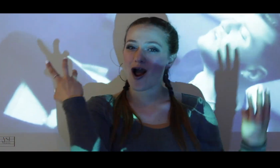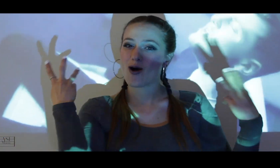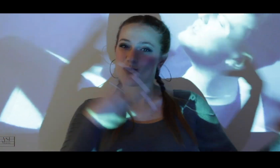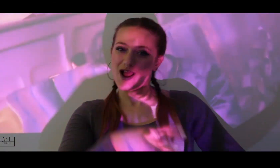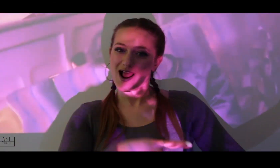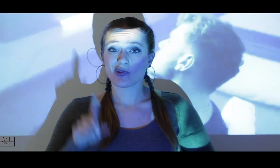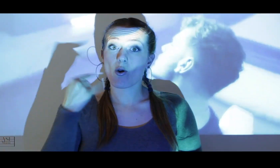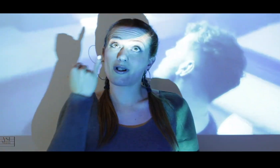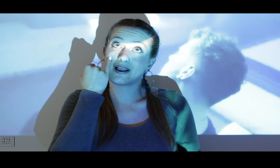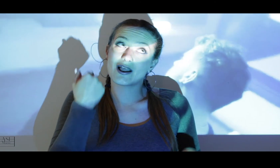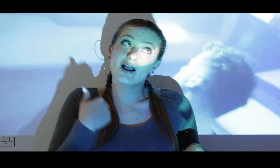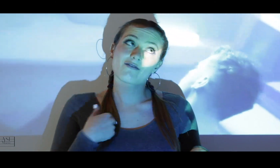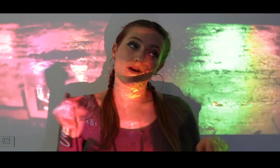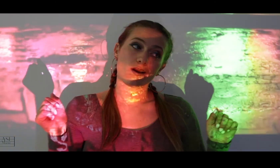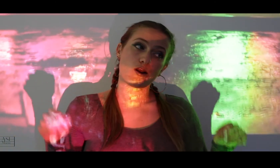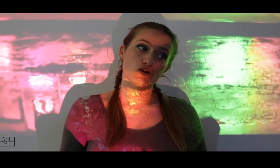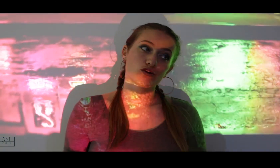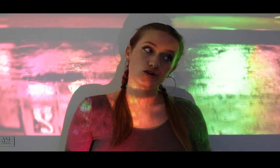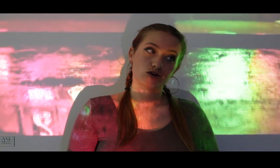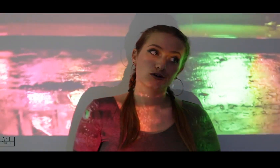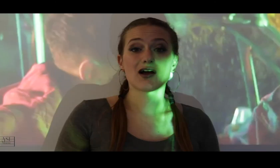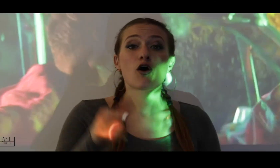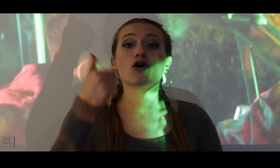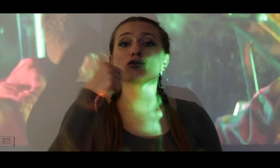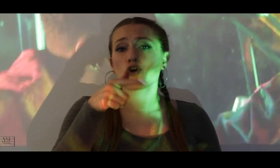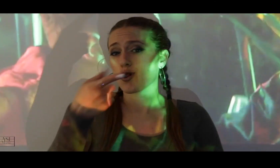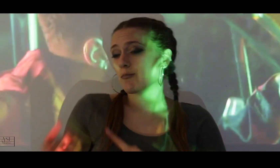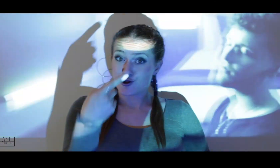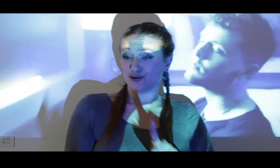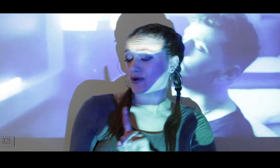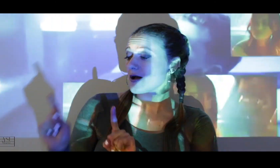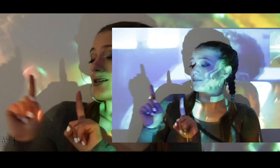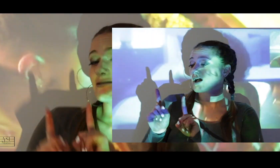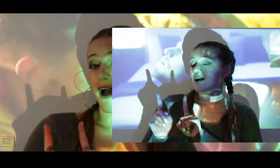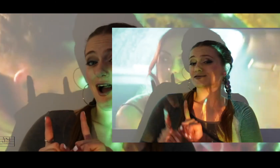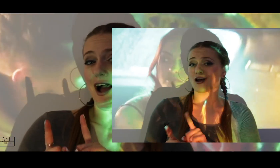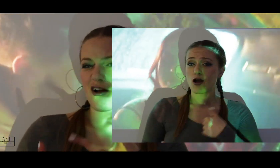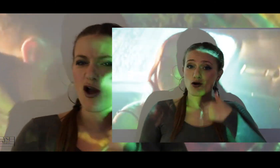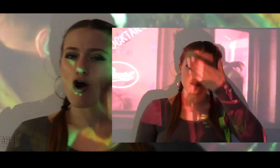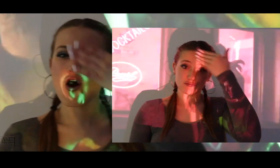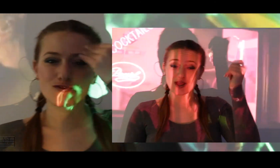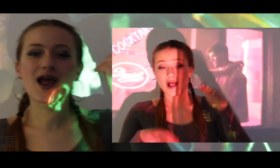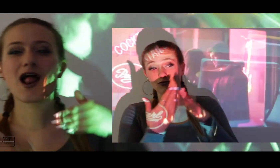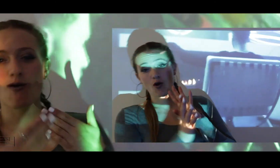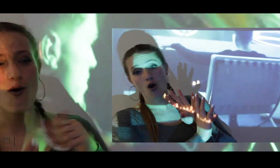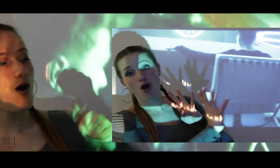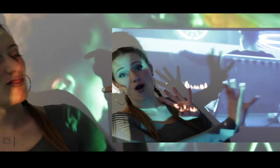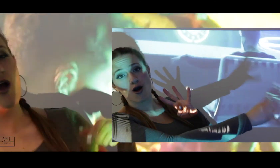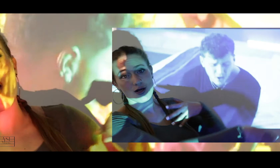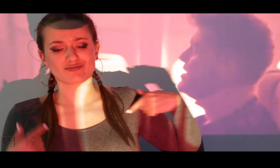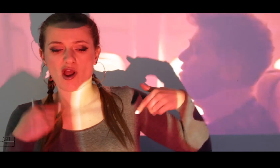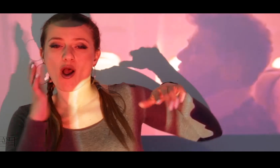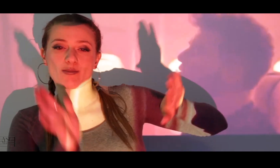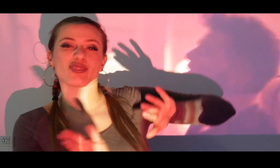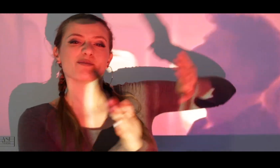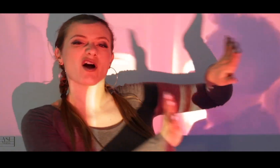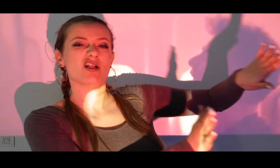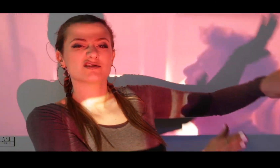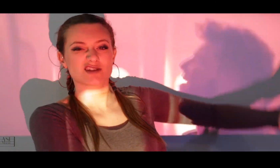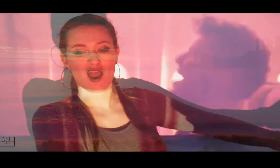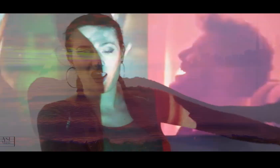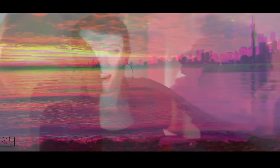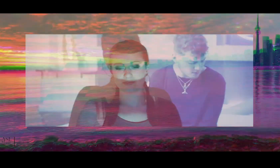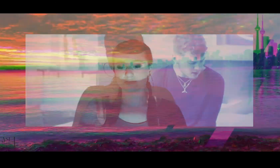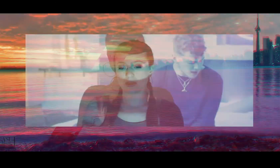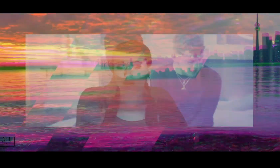on a one-way If I had it my way Girl, you be by my side Forget the mother bitches, I would put them to